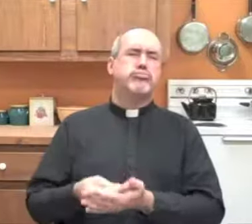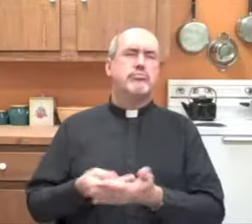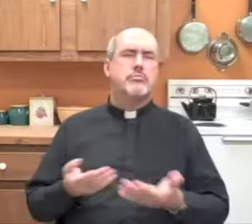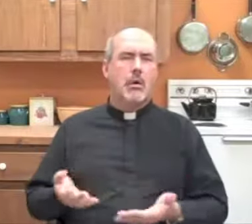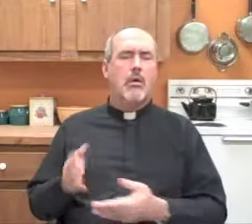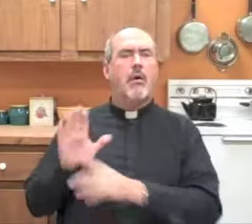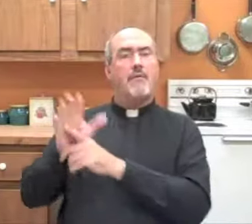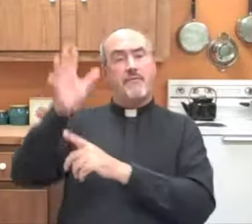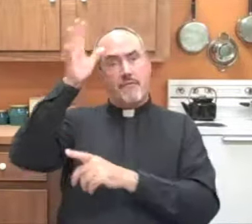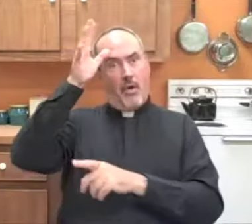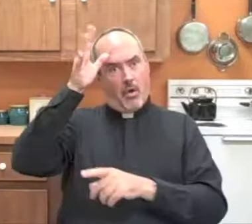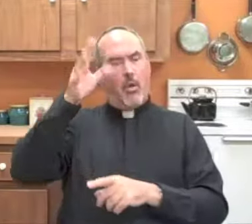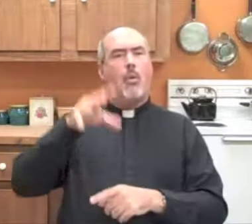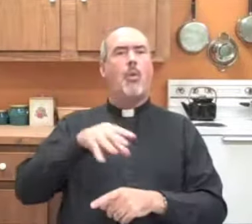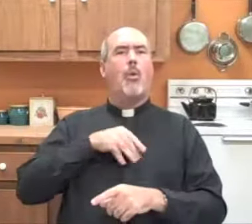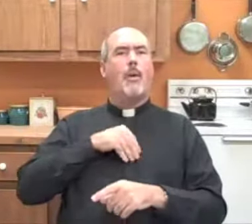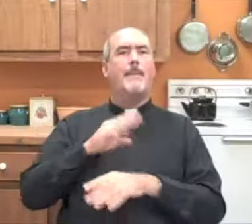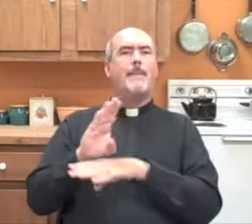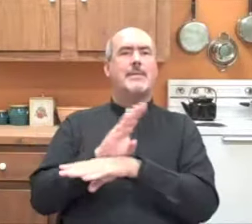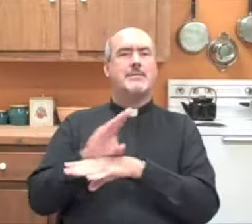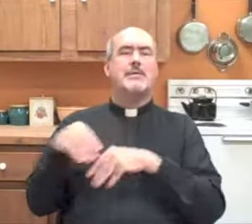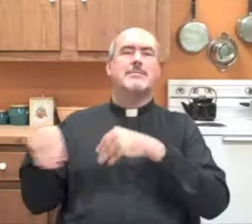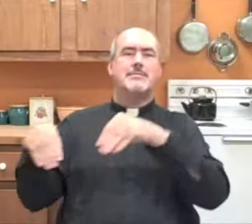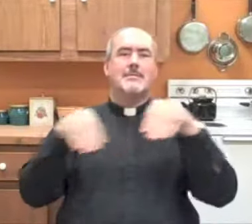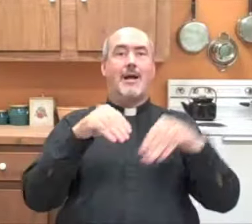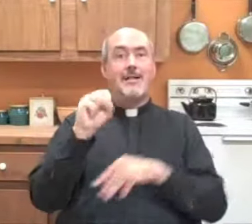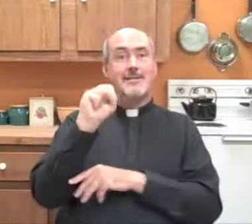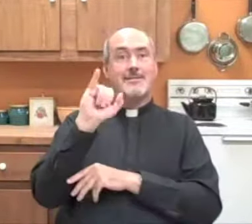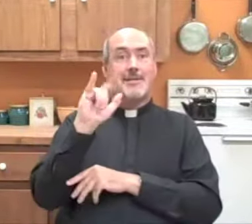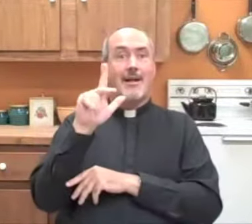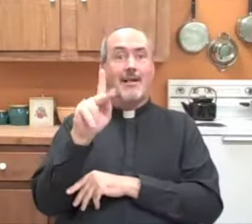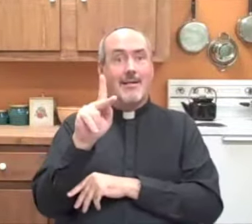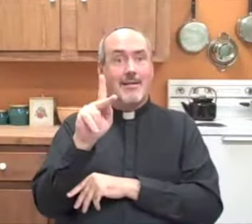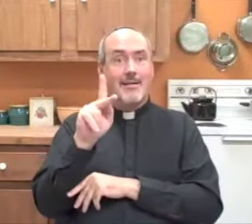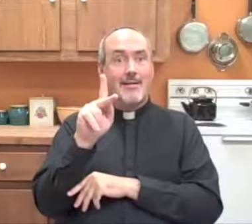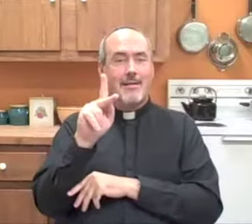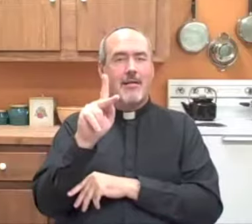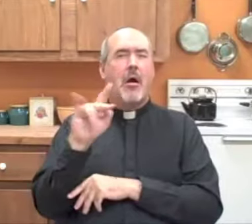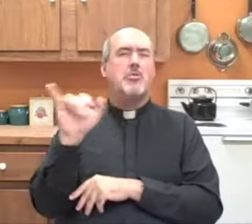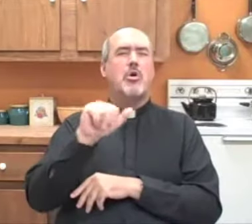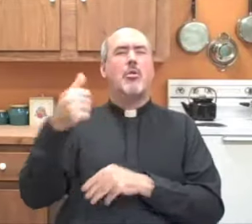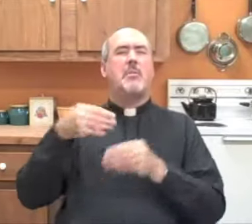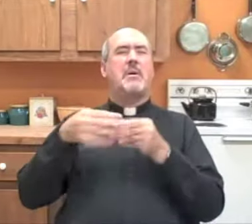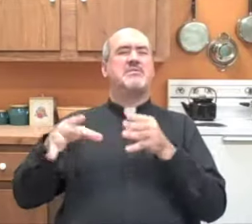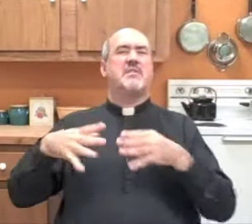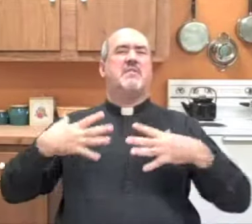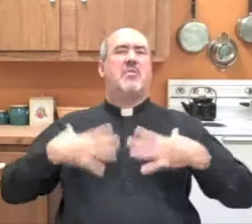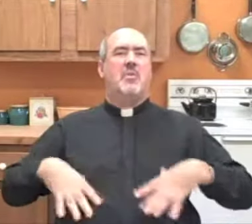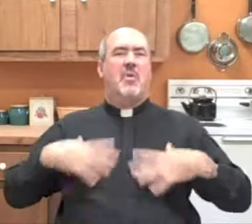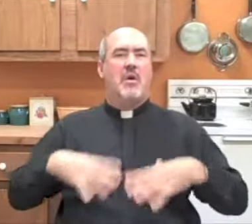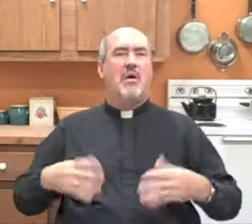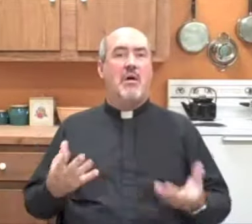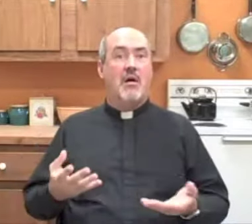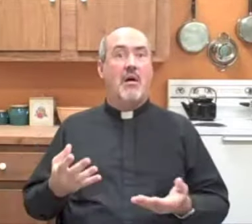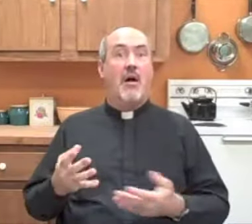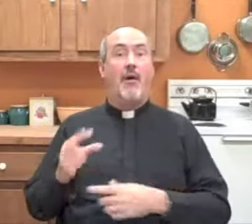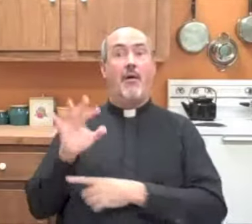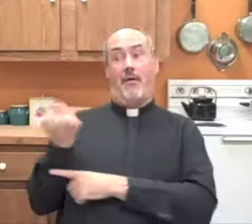His mother and father were quite well off, and his father was a silk merchant, sold silk to people